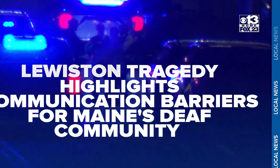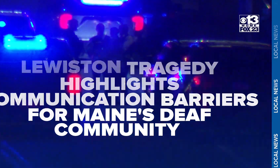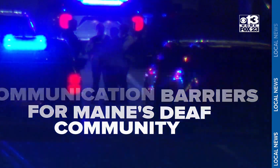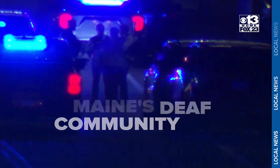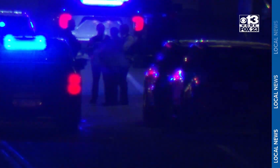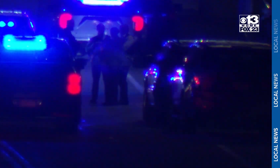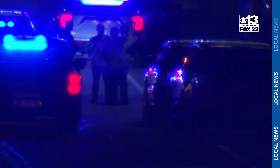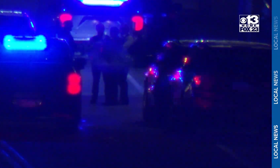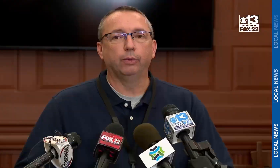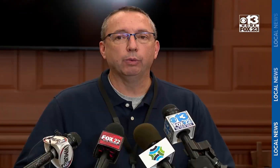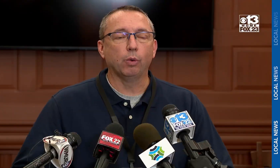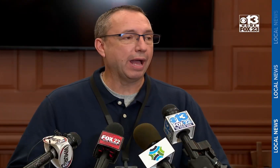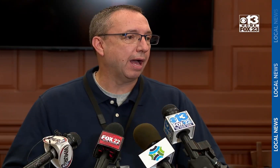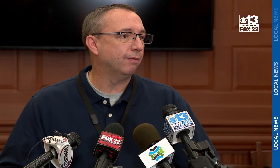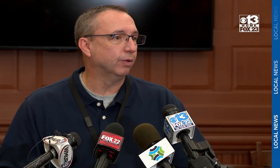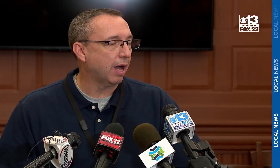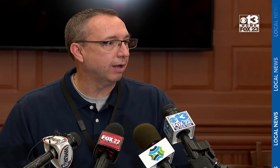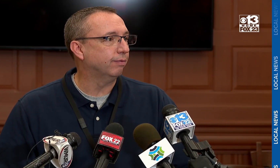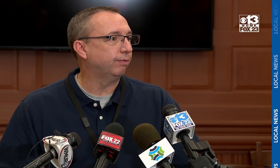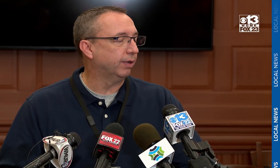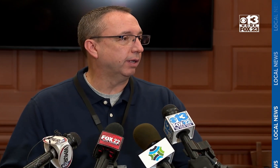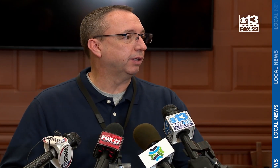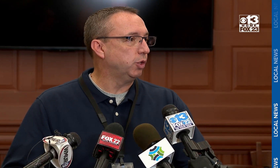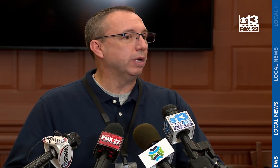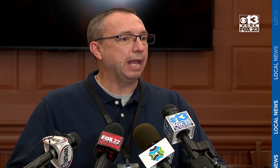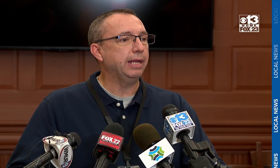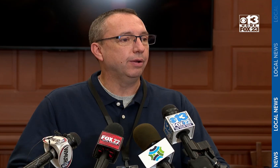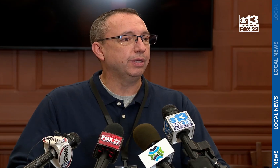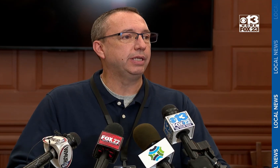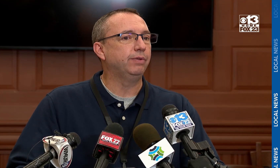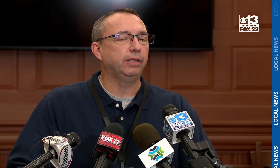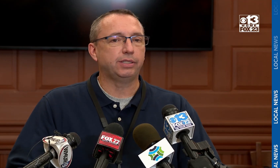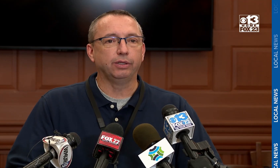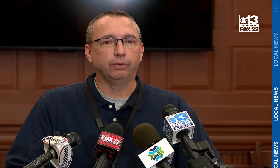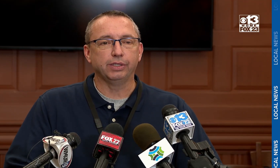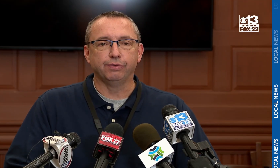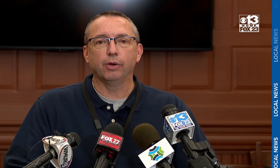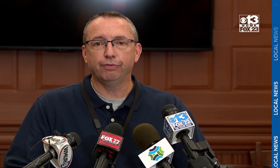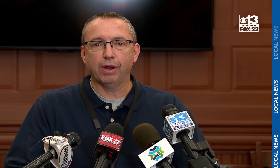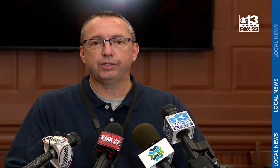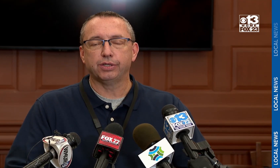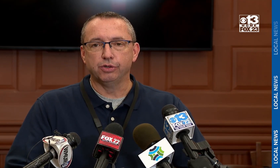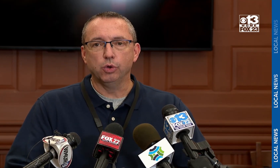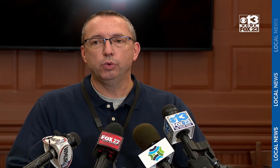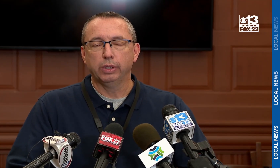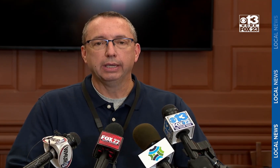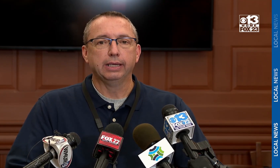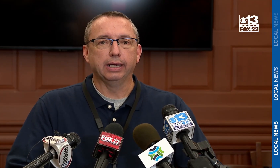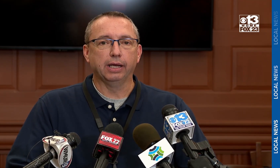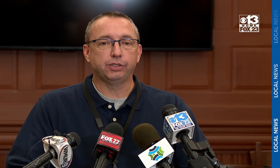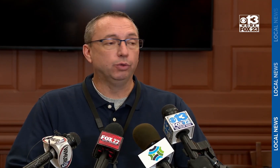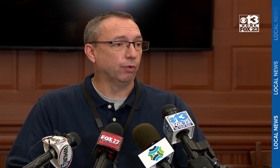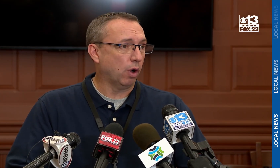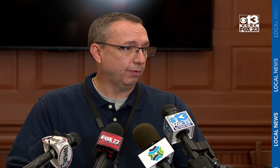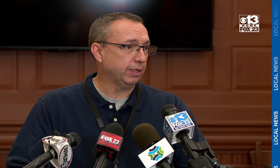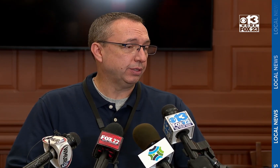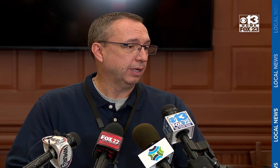governor, law enforcement and FBI took to the screen. This still is very fresh, new. Scrambling to put forward